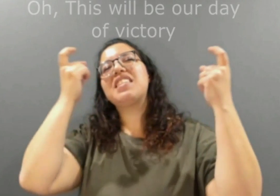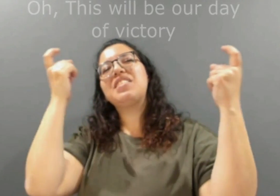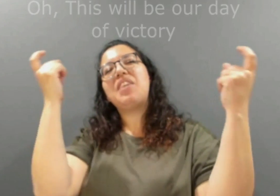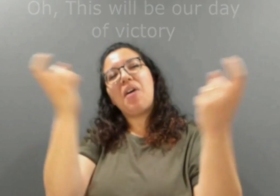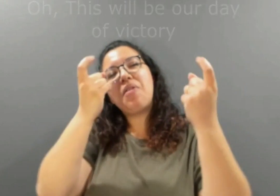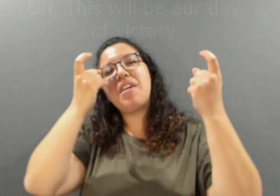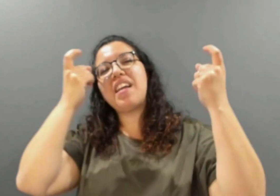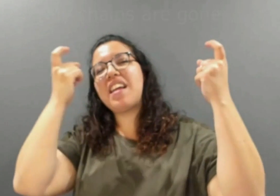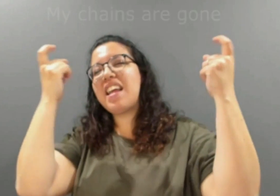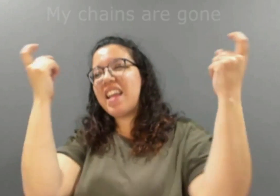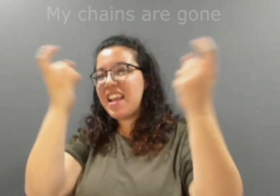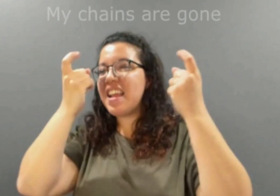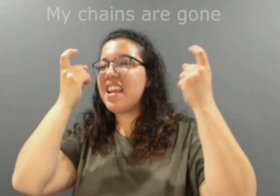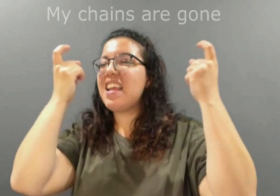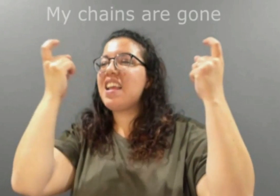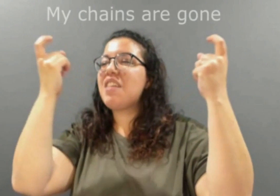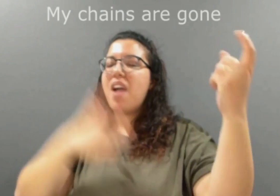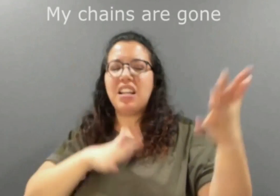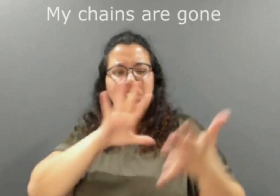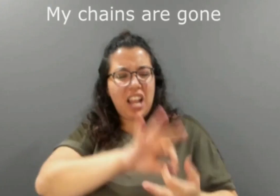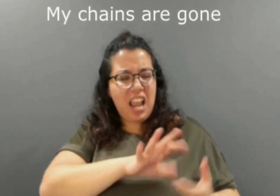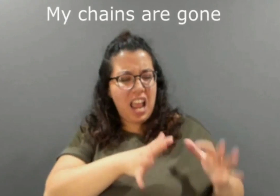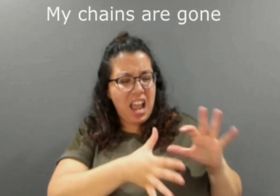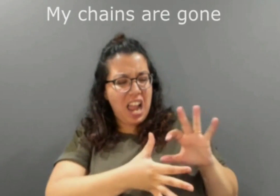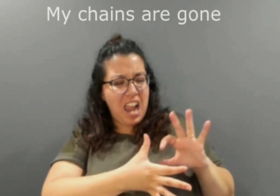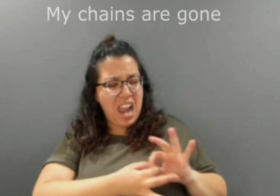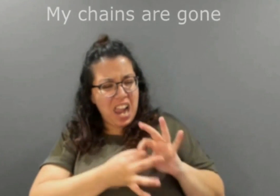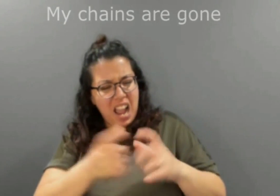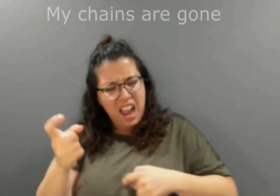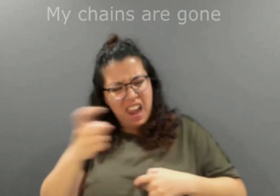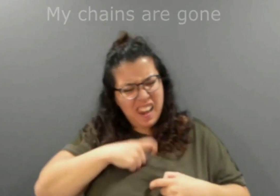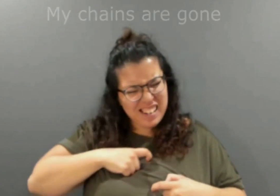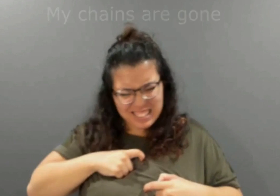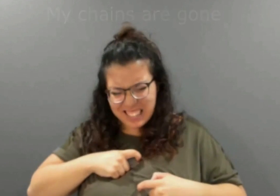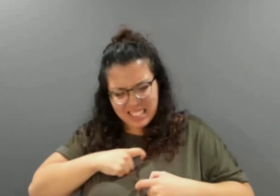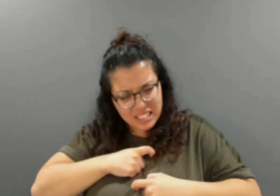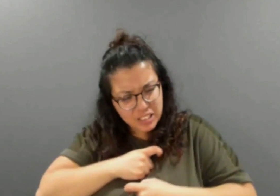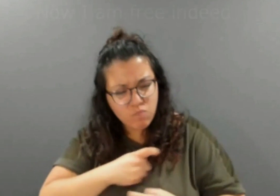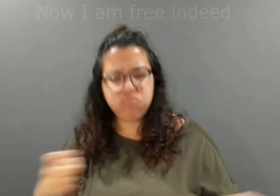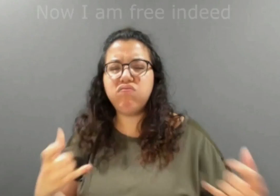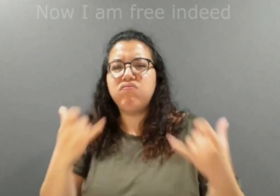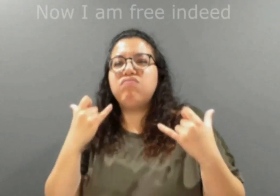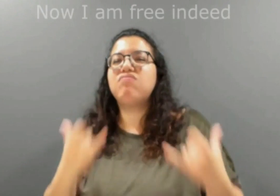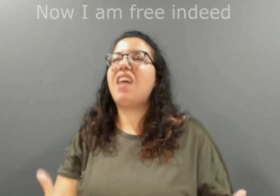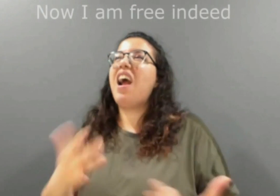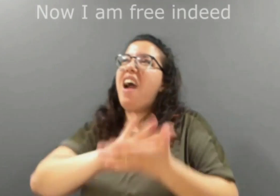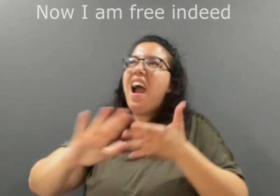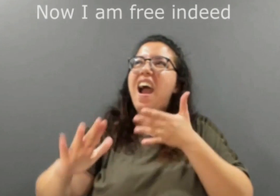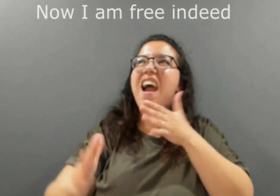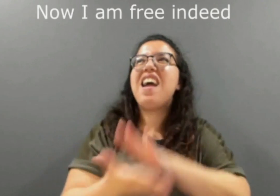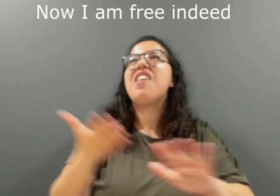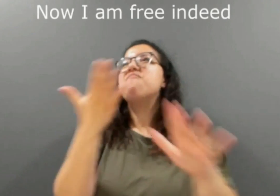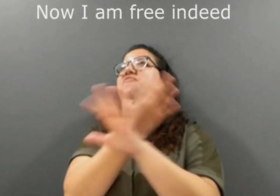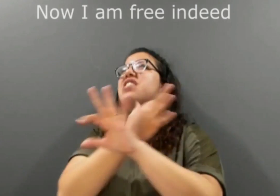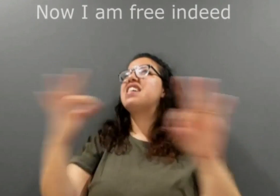My chains are gone Now I am free indeed